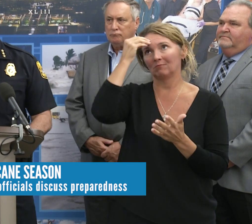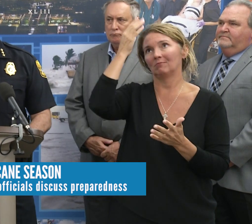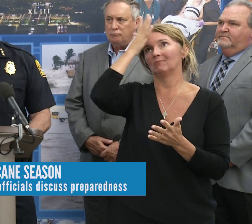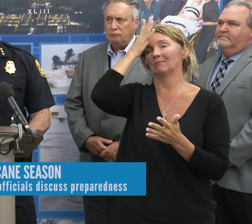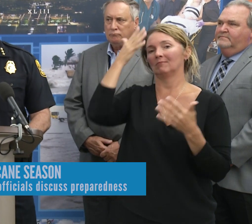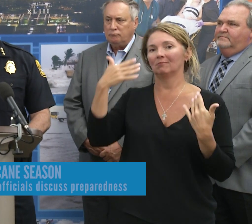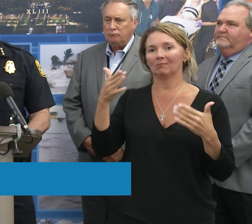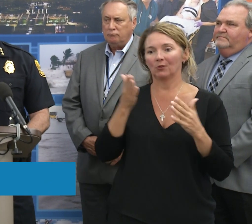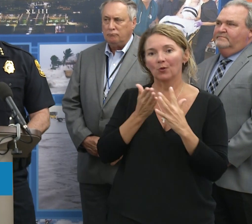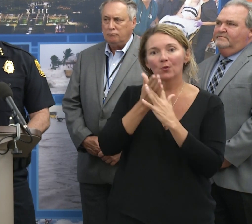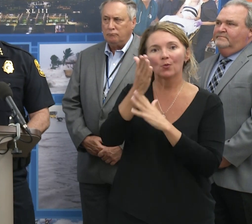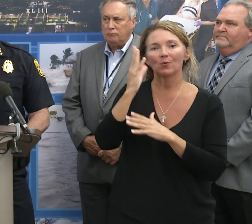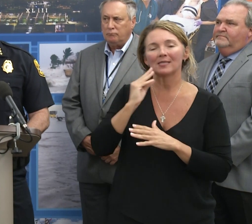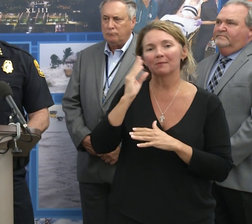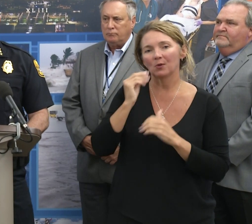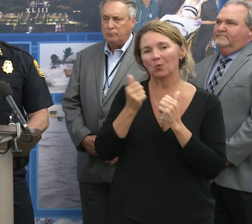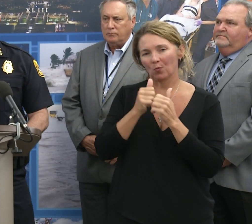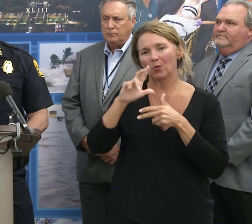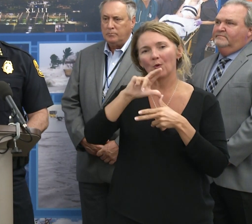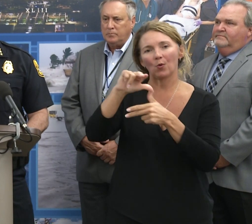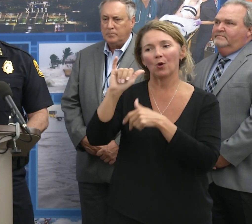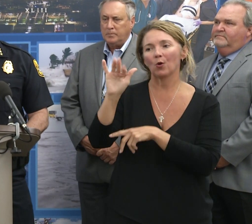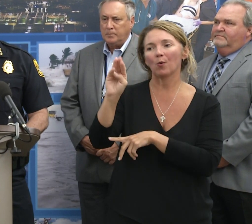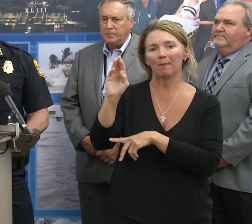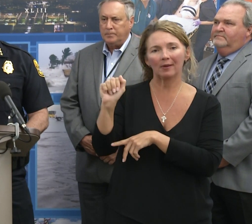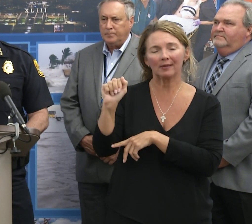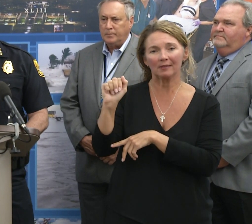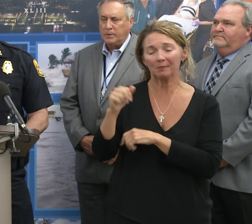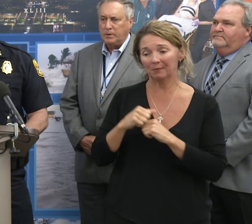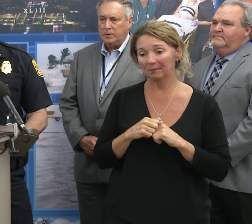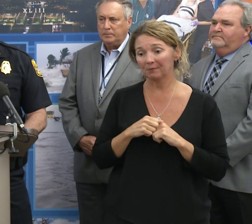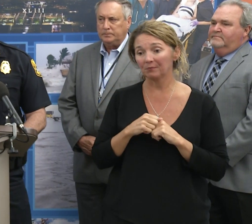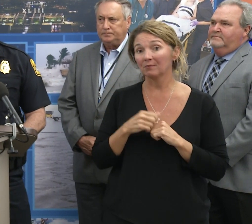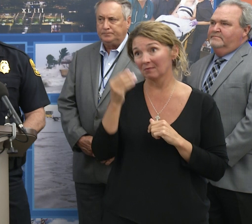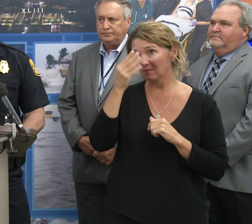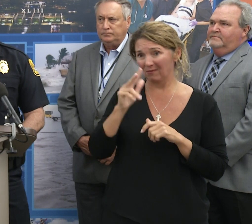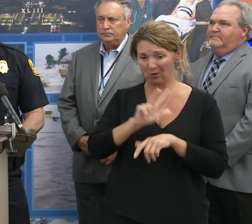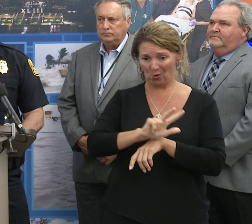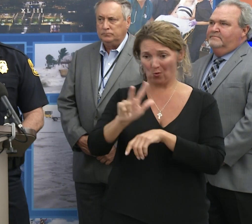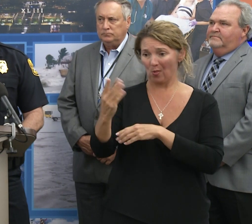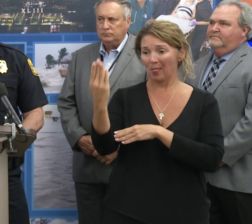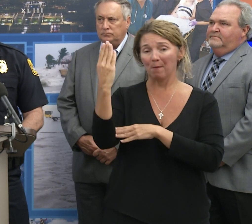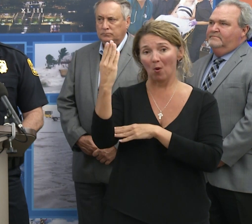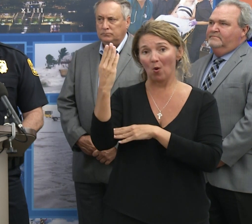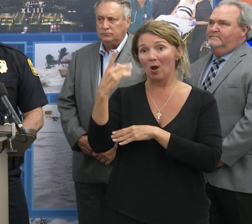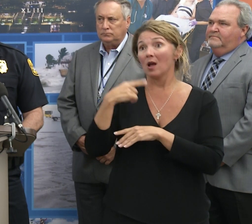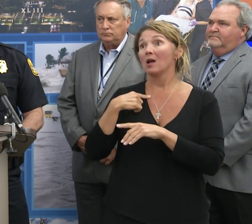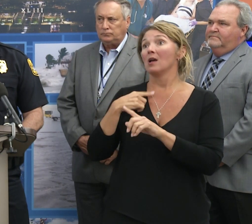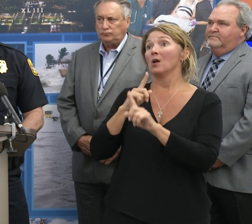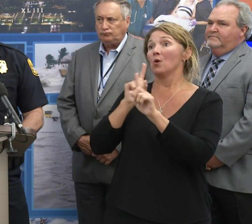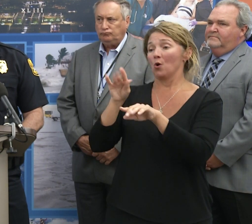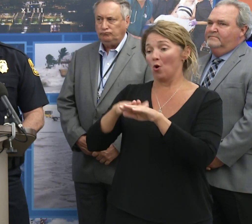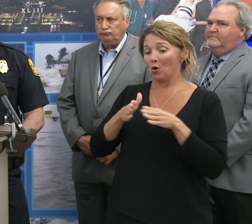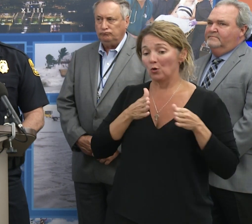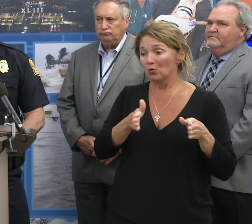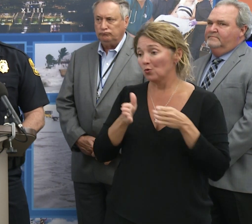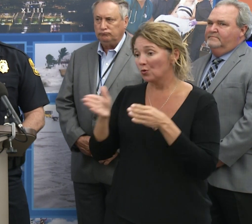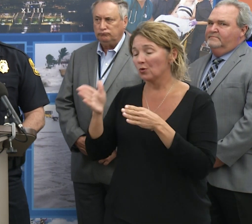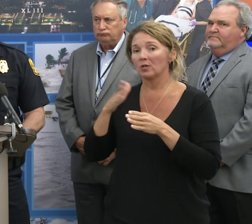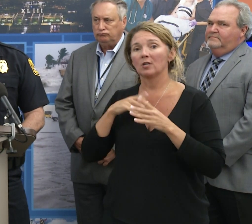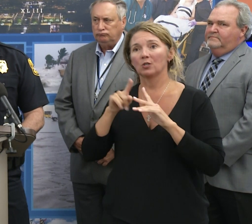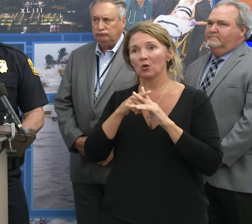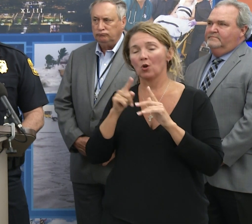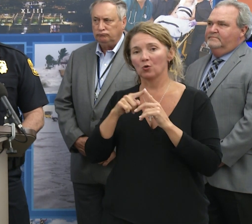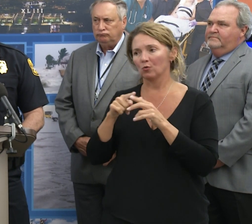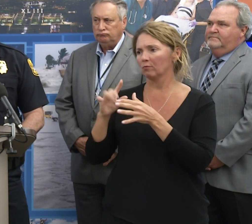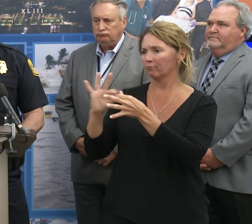so much during hurricane Irma. And, uh, you know, I can tell you that it was three o'clock in the morning when we responded out on the street and started